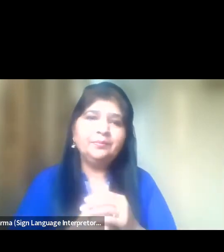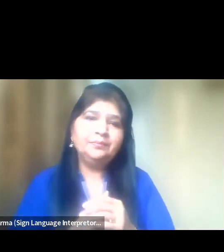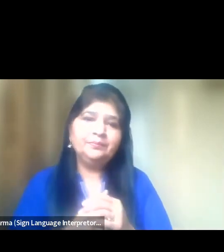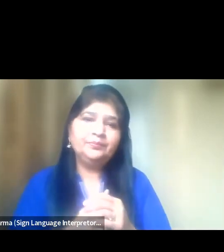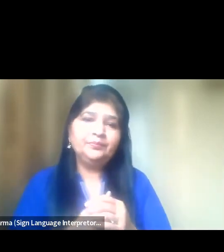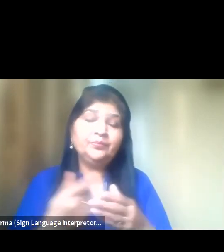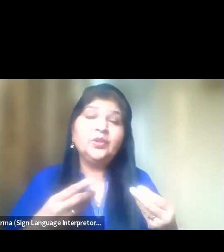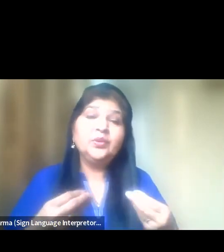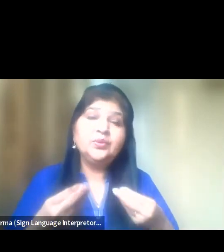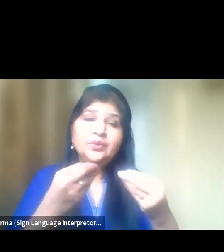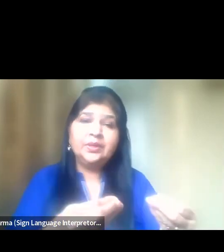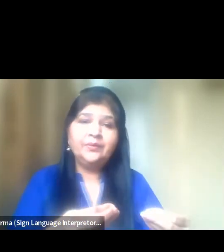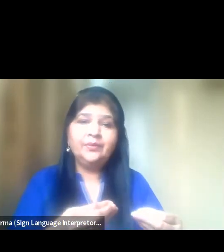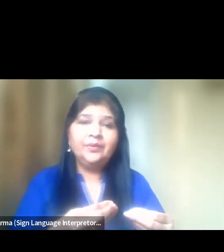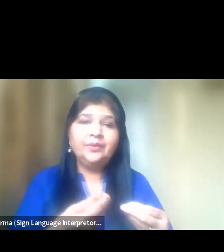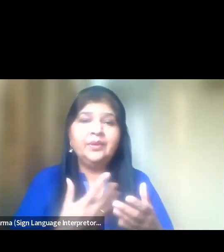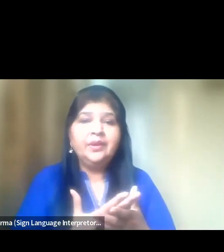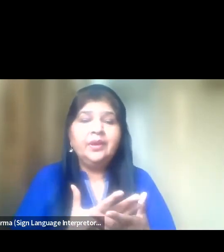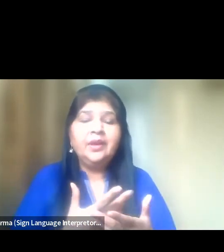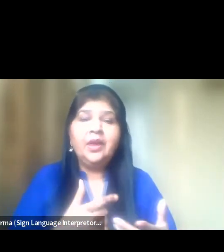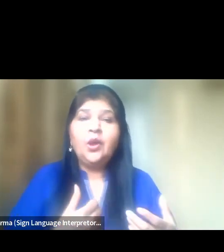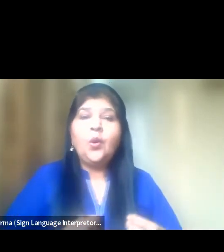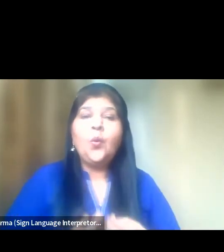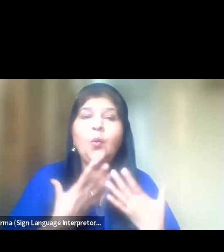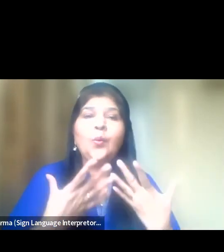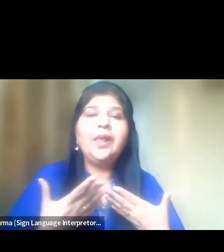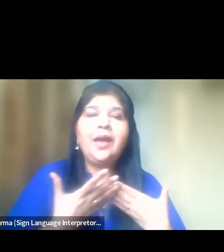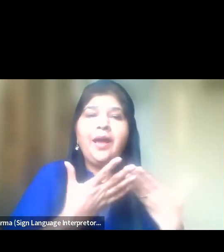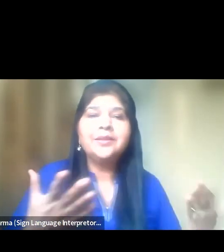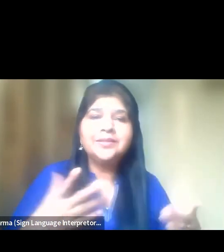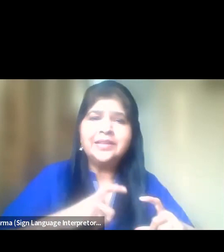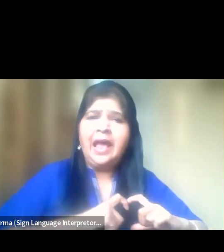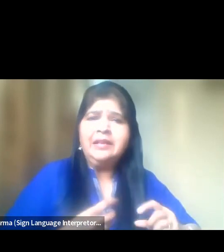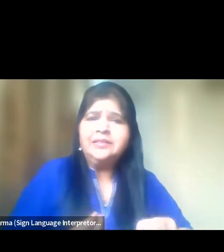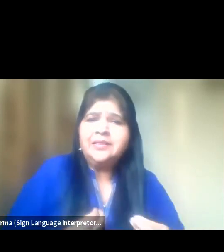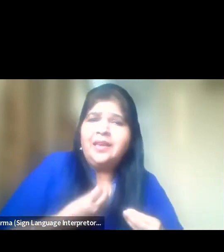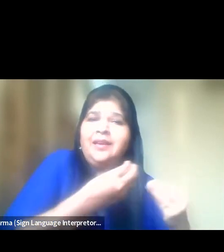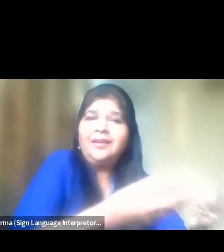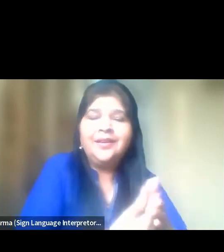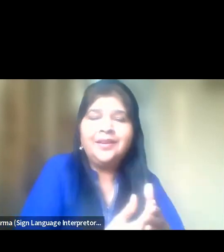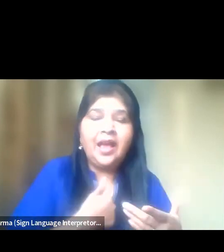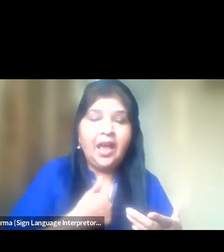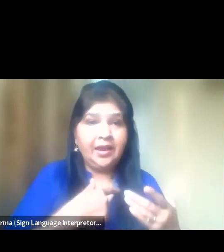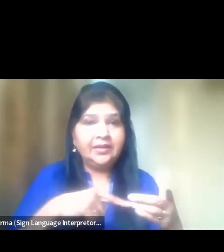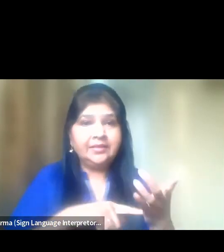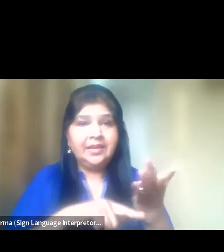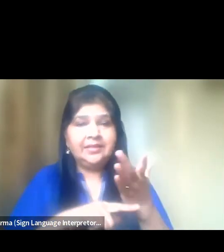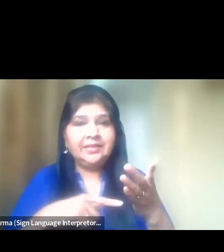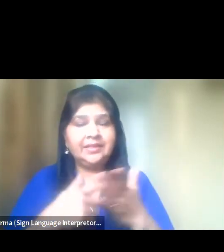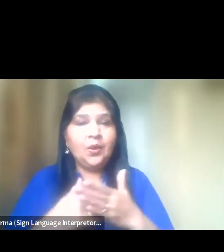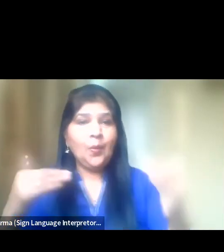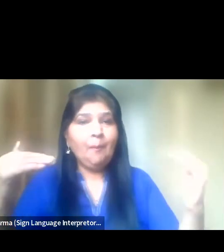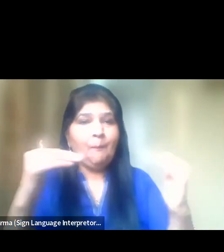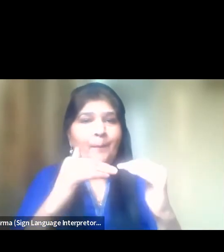give and give you wholeheartedly. Our trust will match